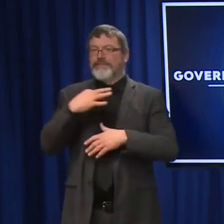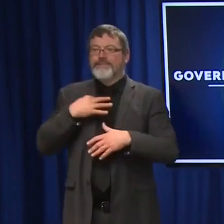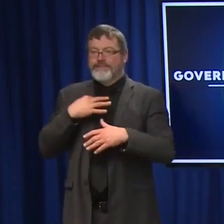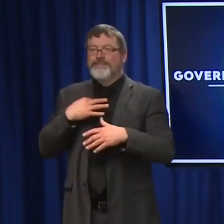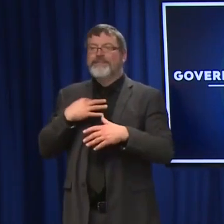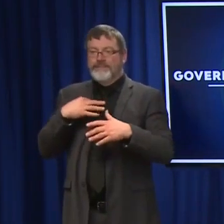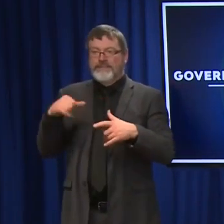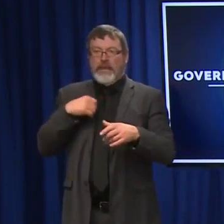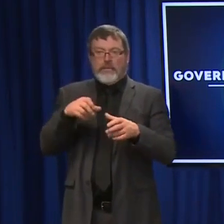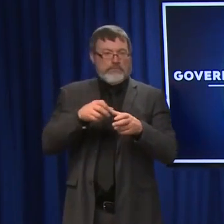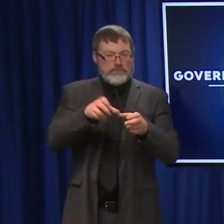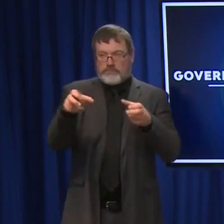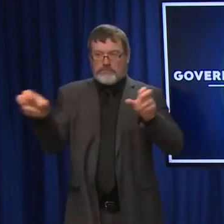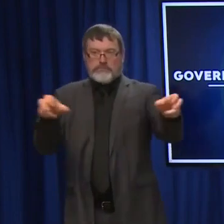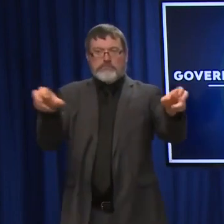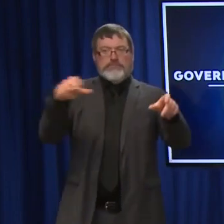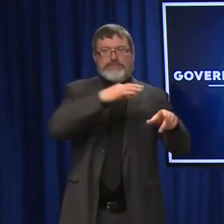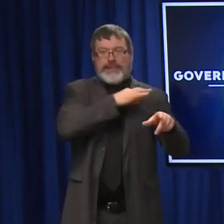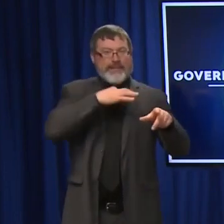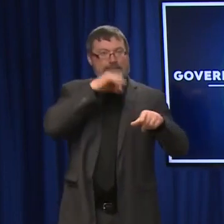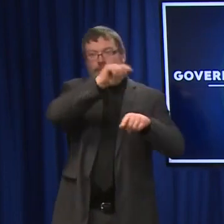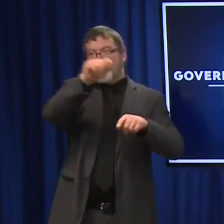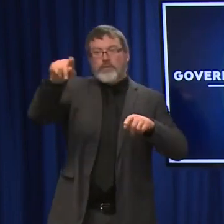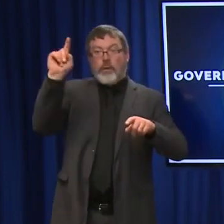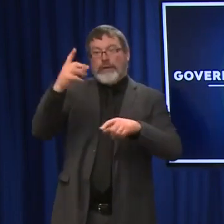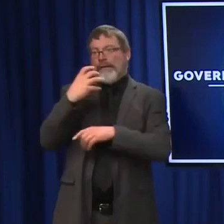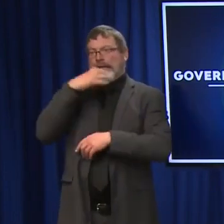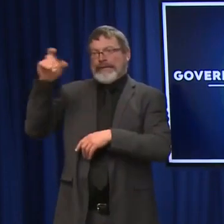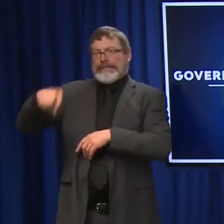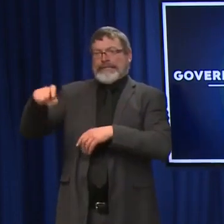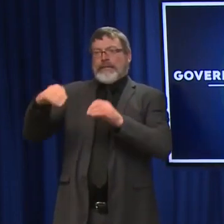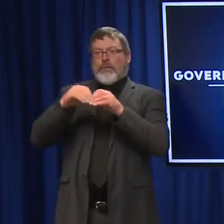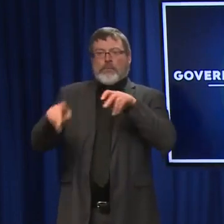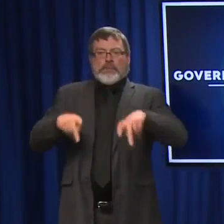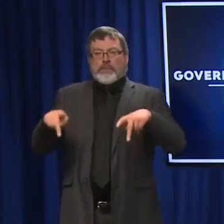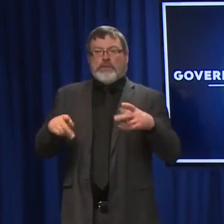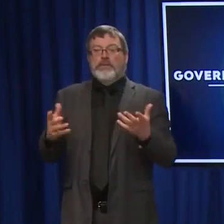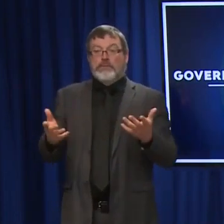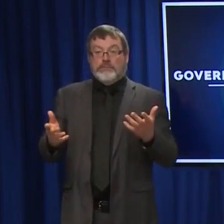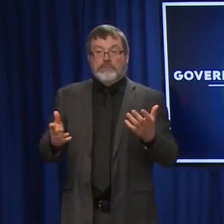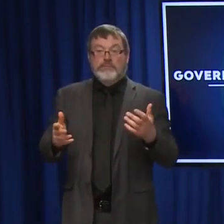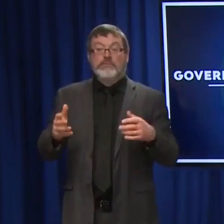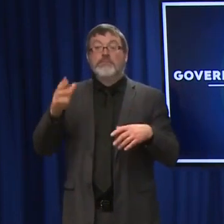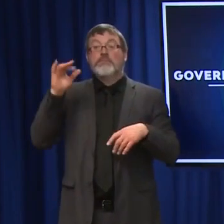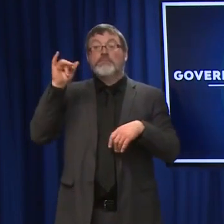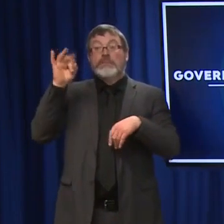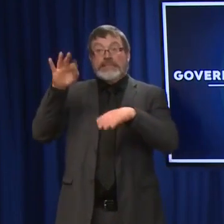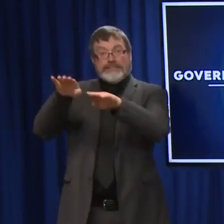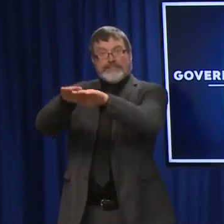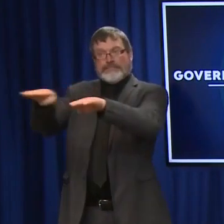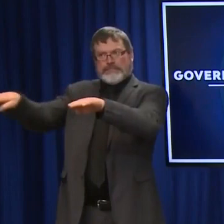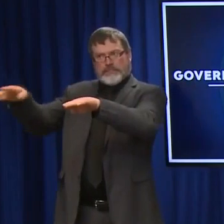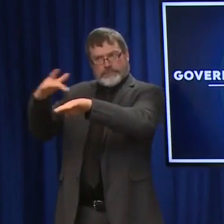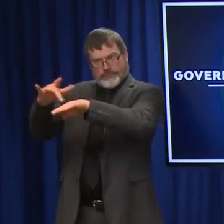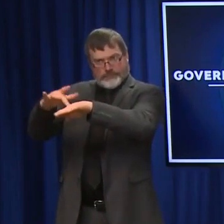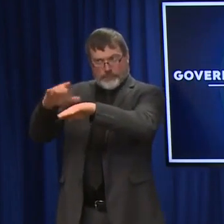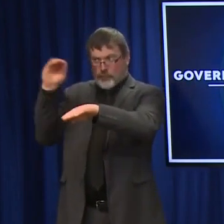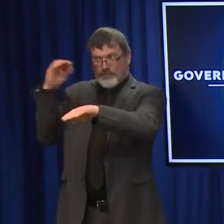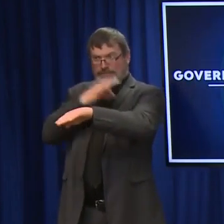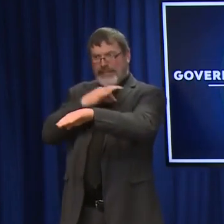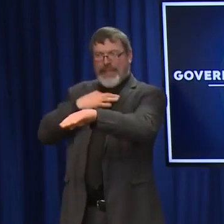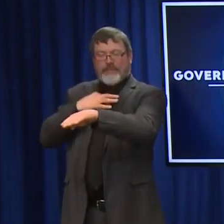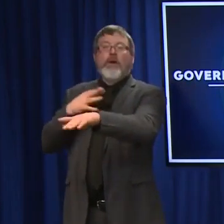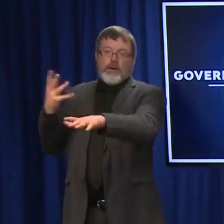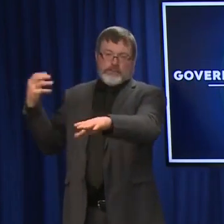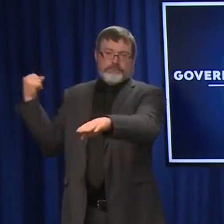otherwise have gone empty or give a break, frankly, to a lot of the frontline workers that are out there. So fast-tracking the licensure has been